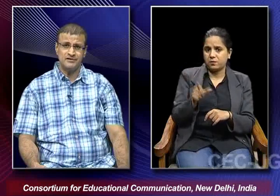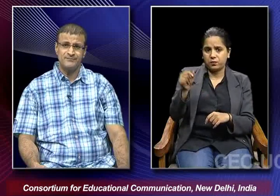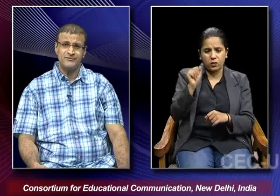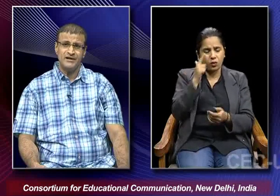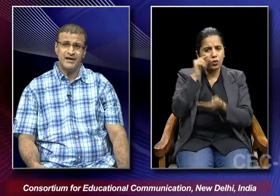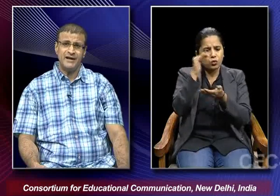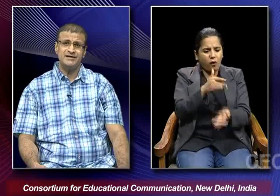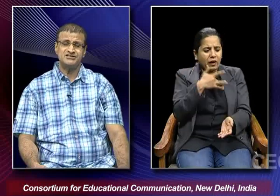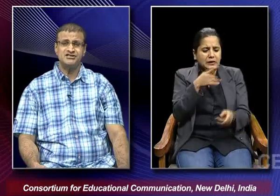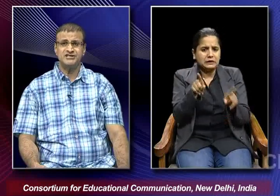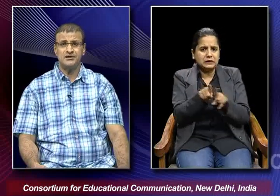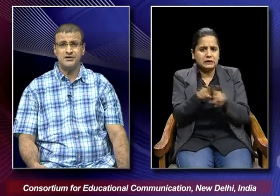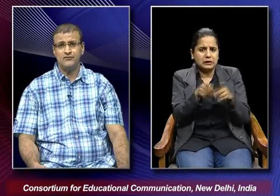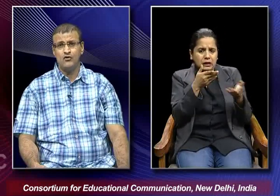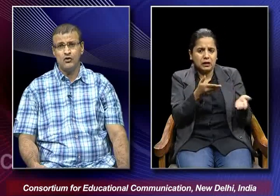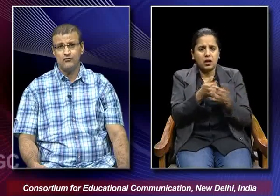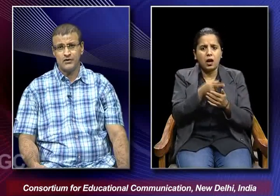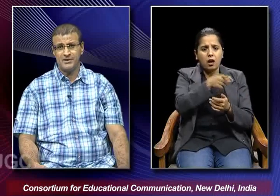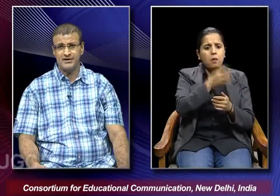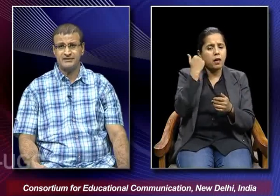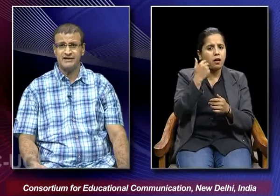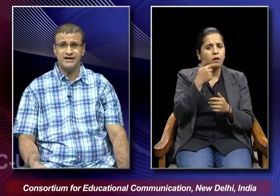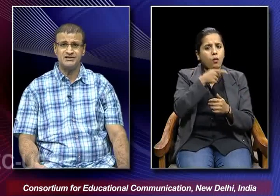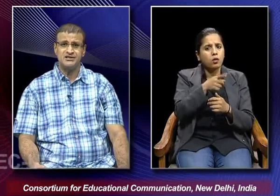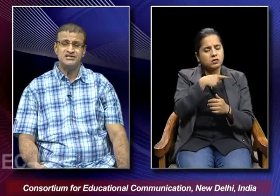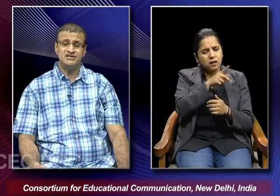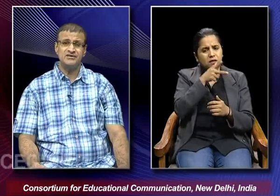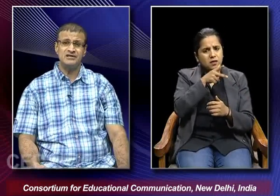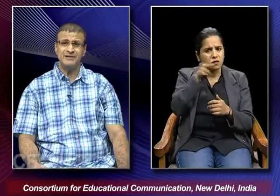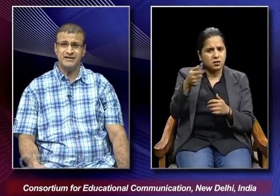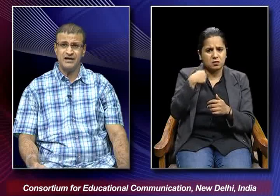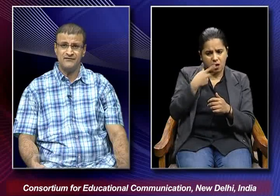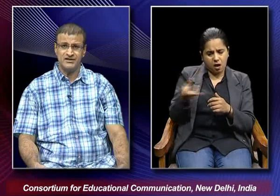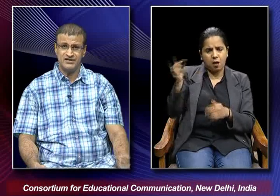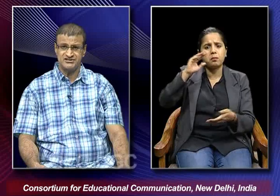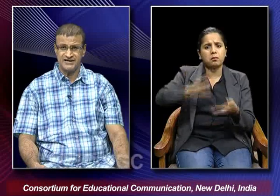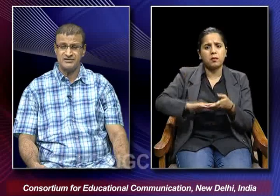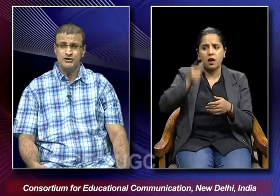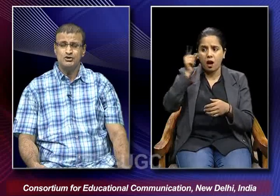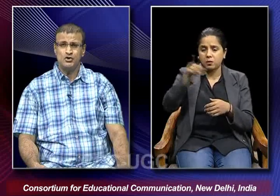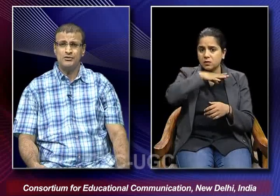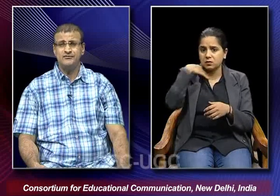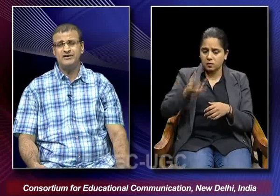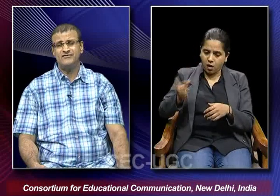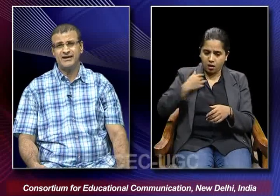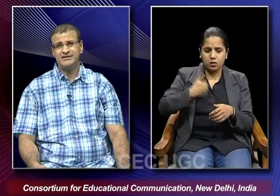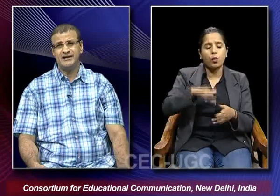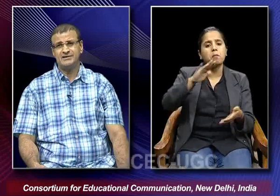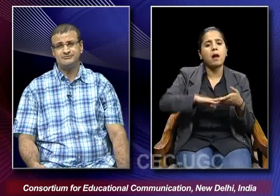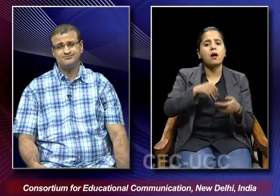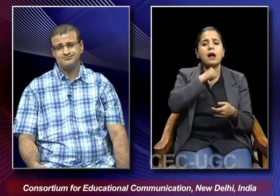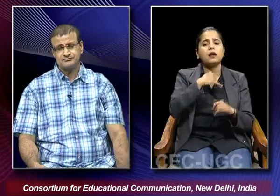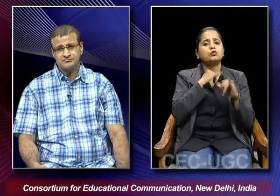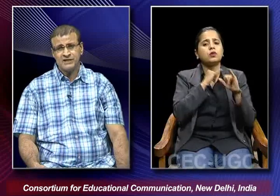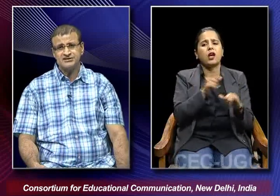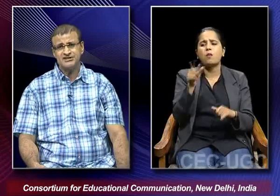daughter. And she takes a vow from her that she will remarry after his death. So we find that